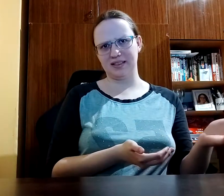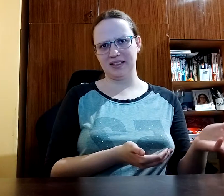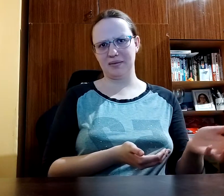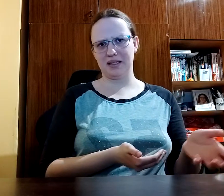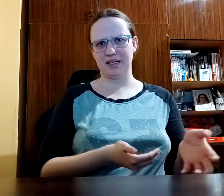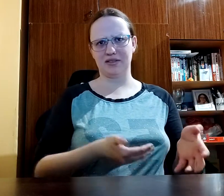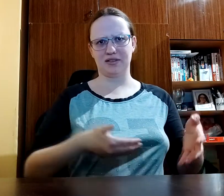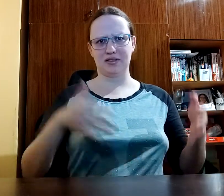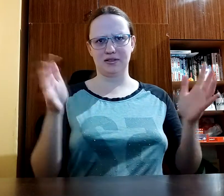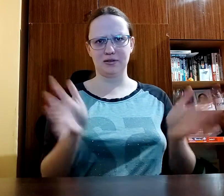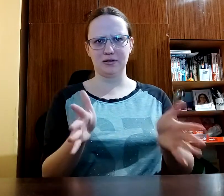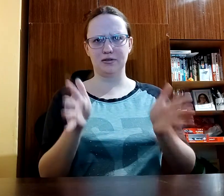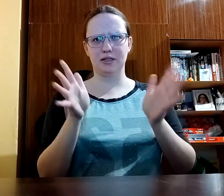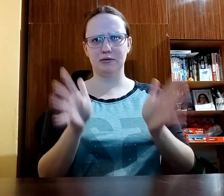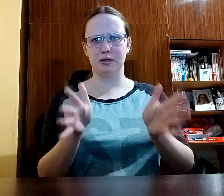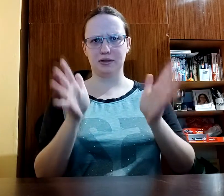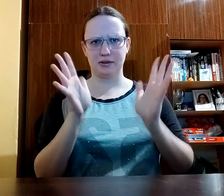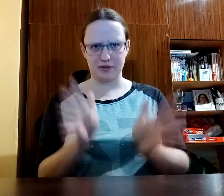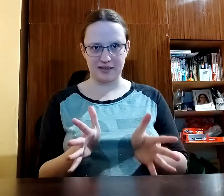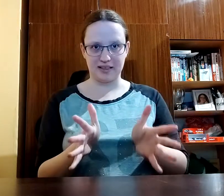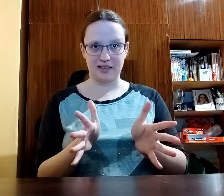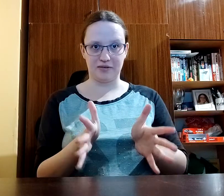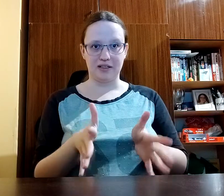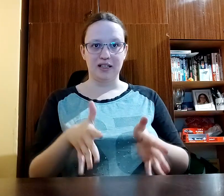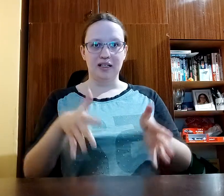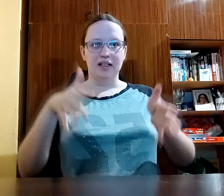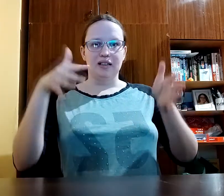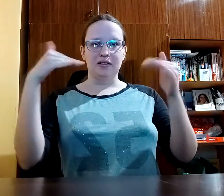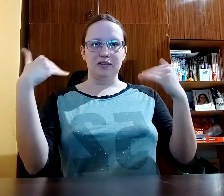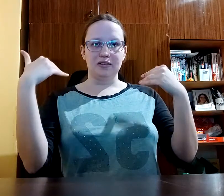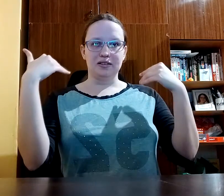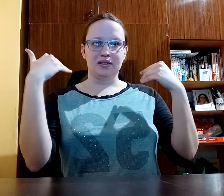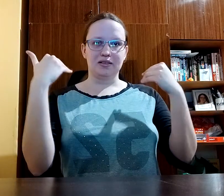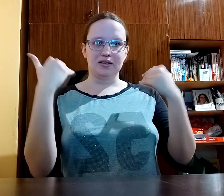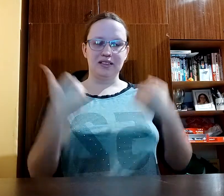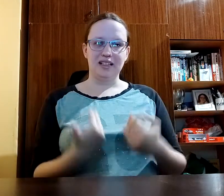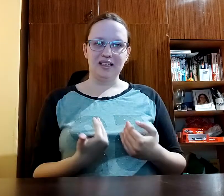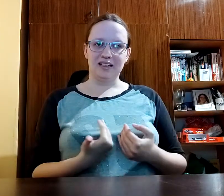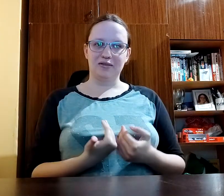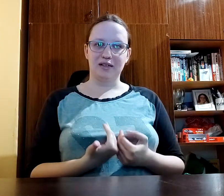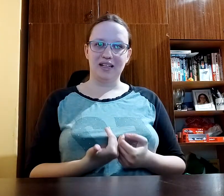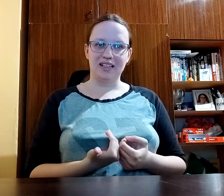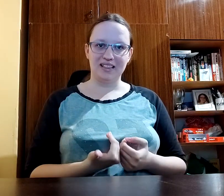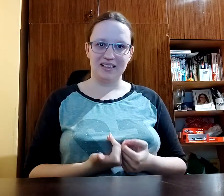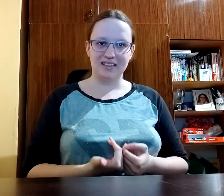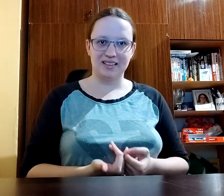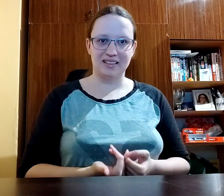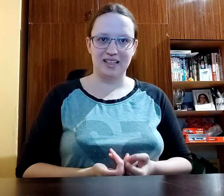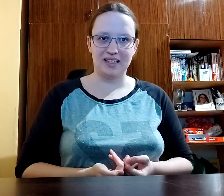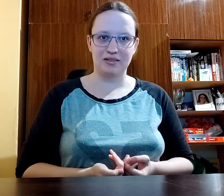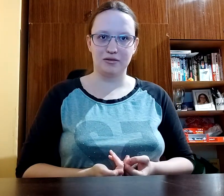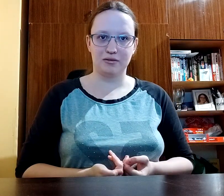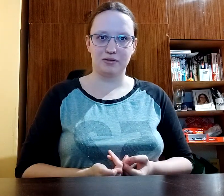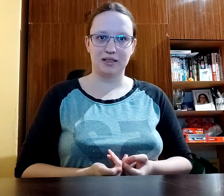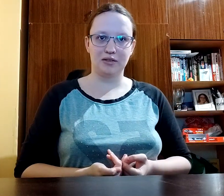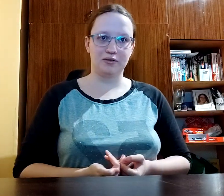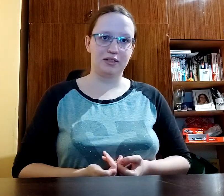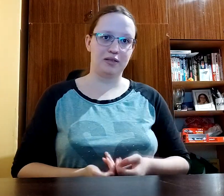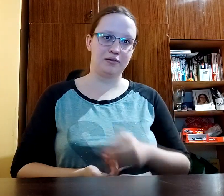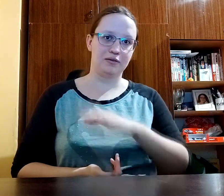cinema just do reward yourself also the other way is that when you have to